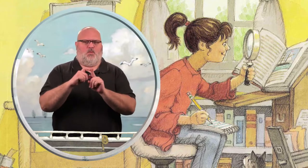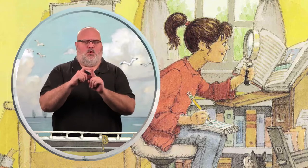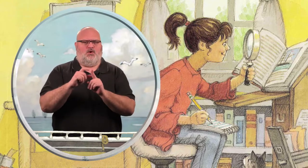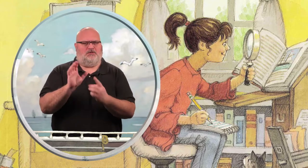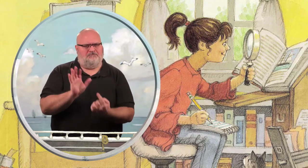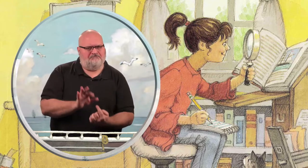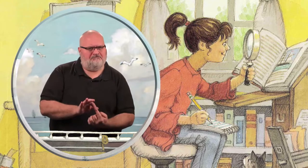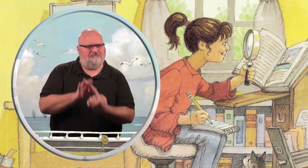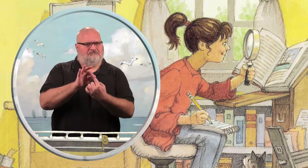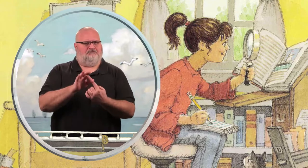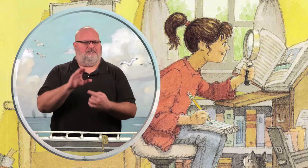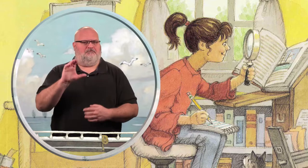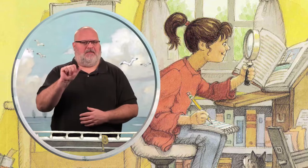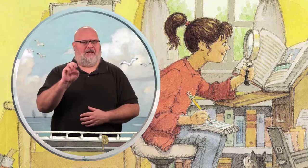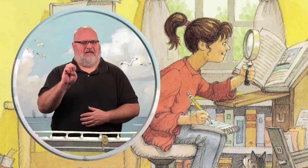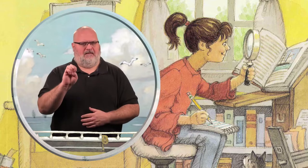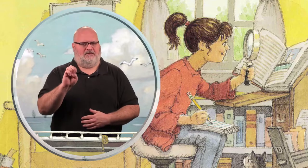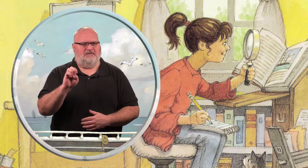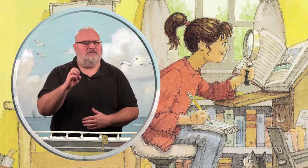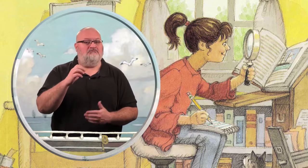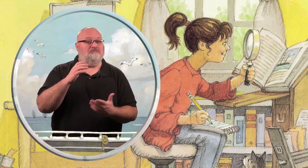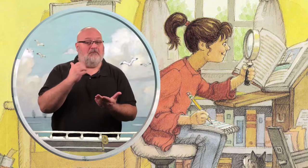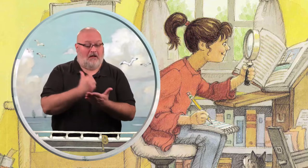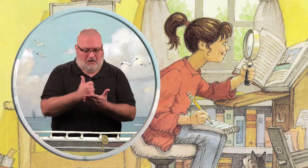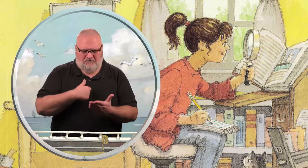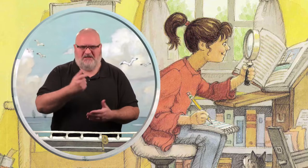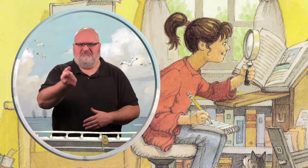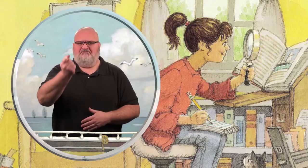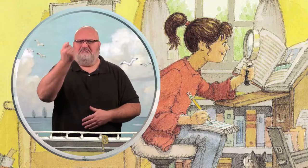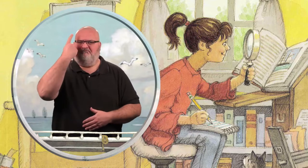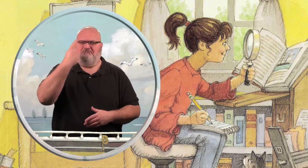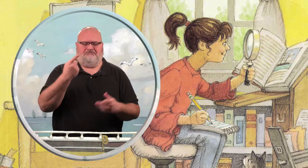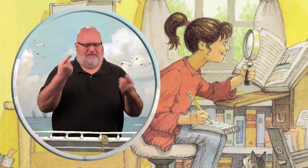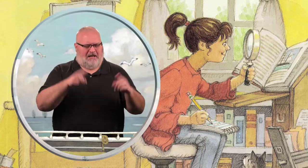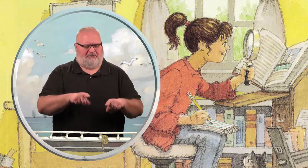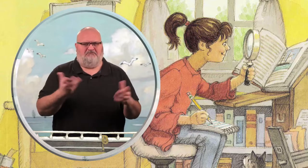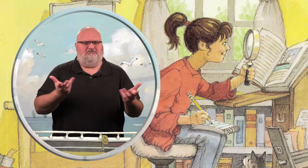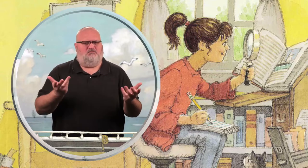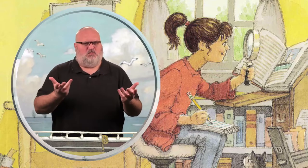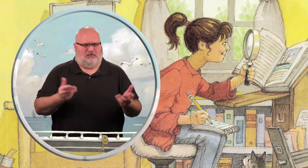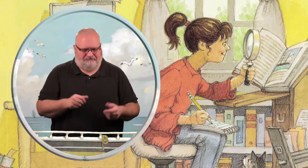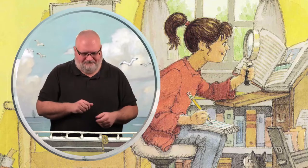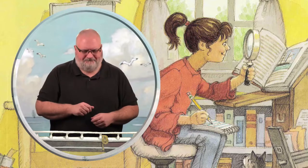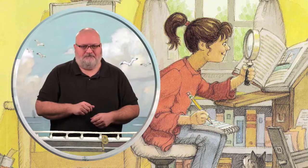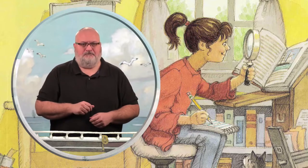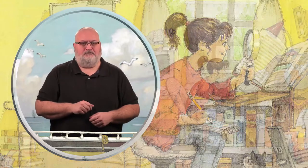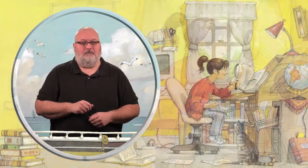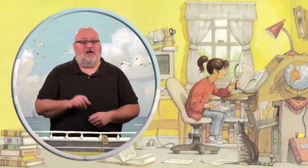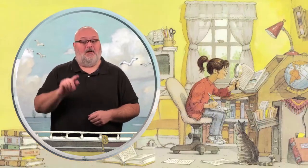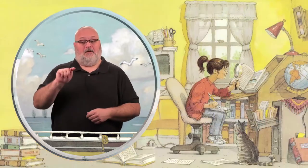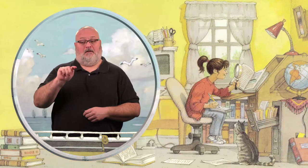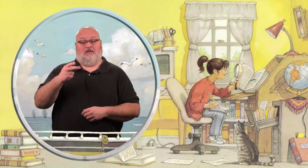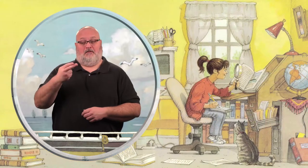And I always keep a list of important words that are special to the case to help me understand what has happened.